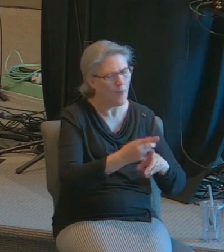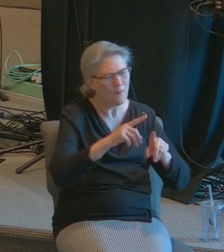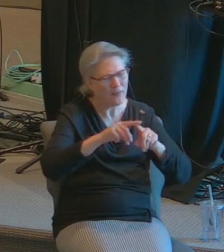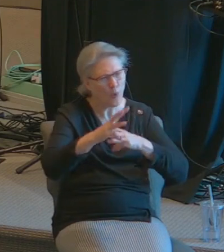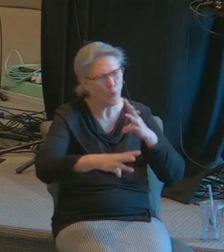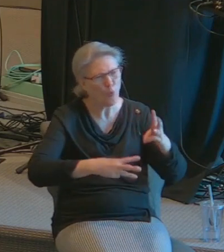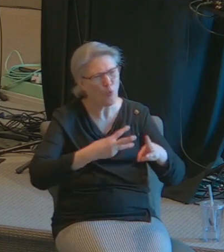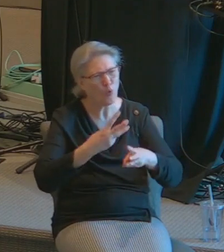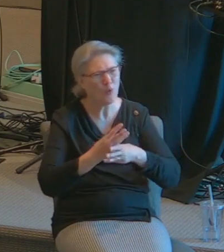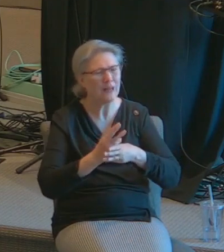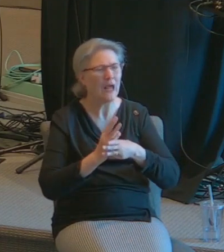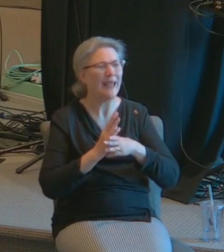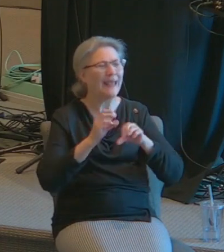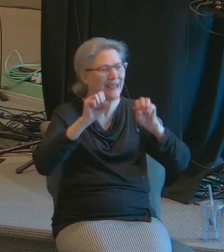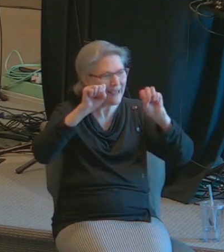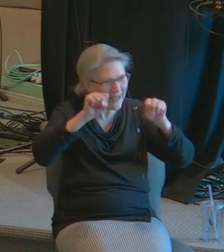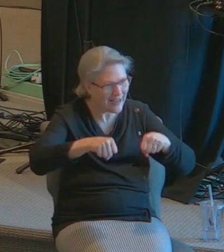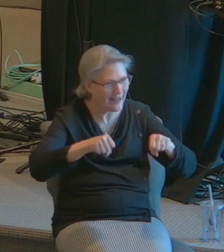be saved.